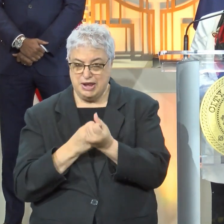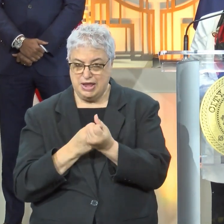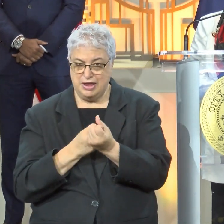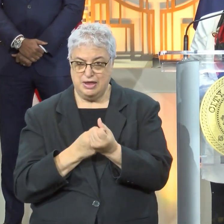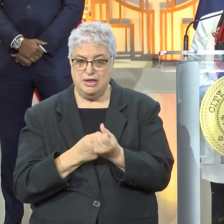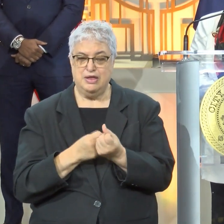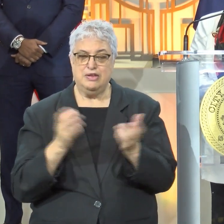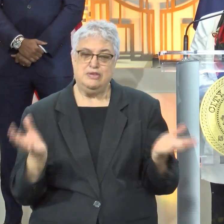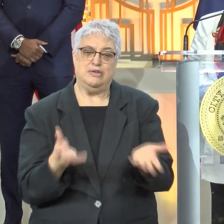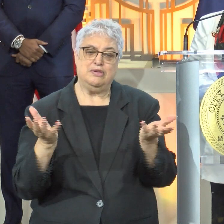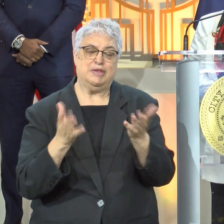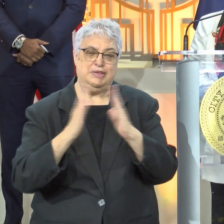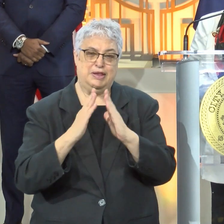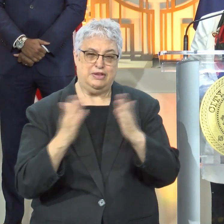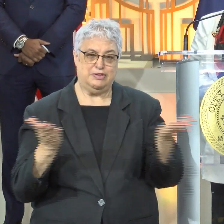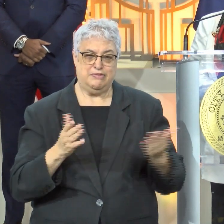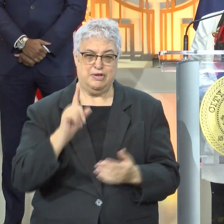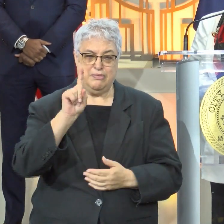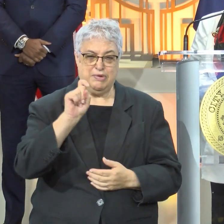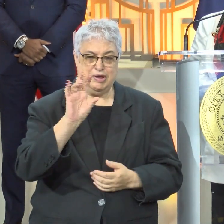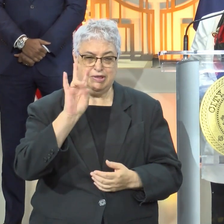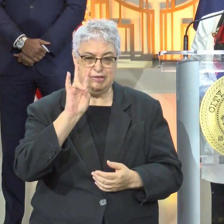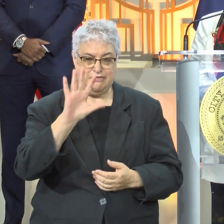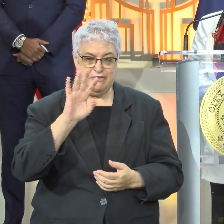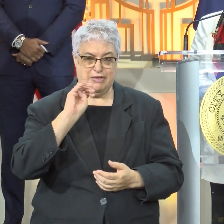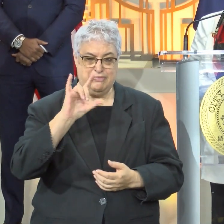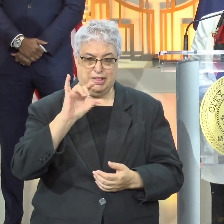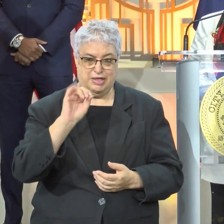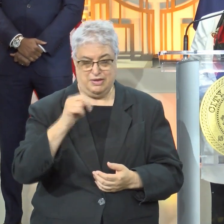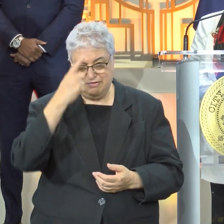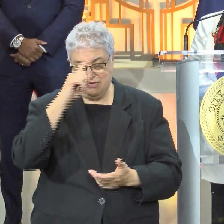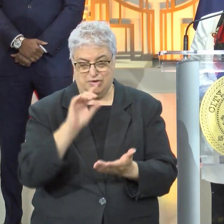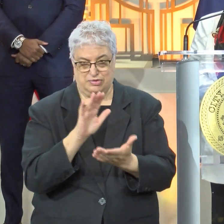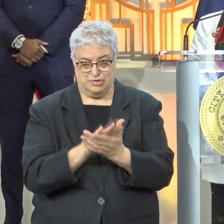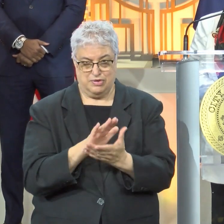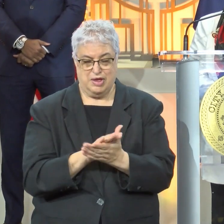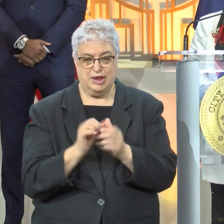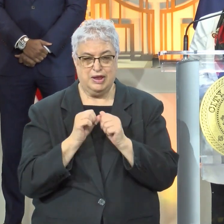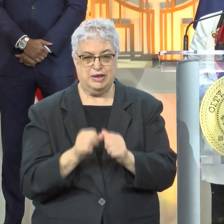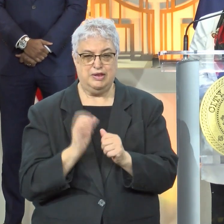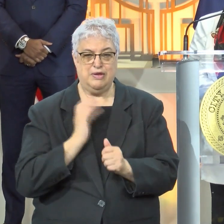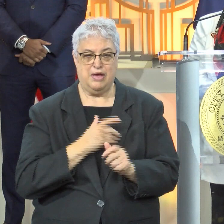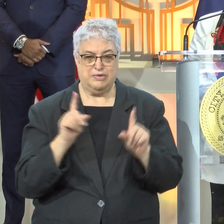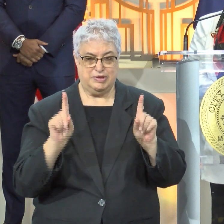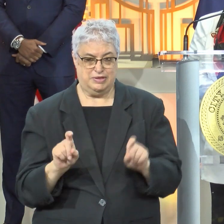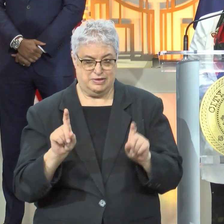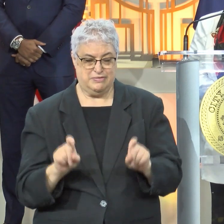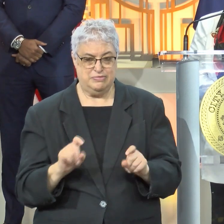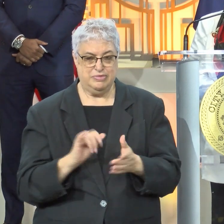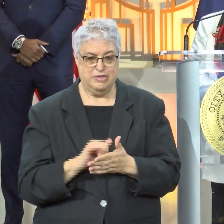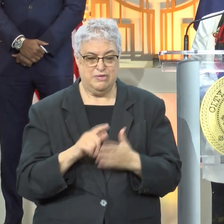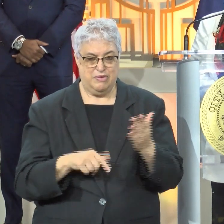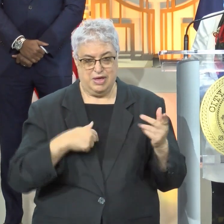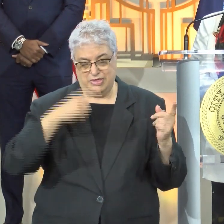to shore up city services, $175 billion for schools and to continue our testing. And